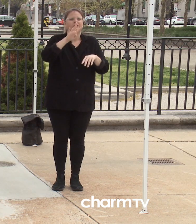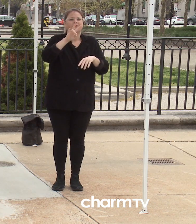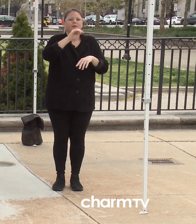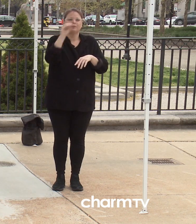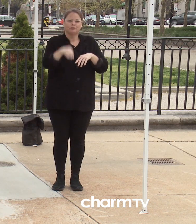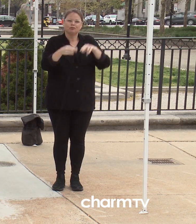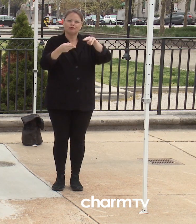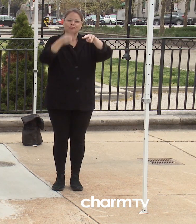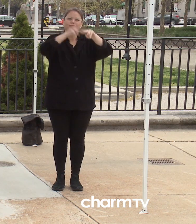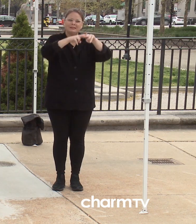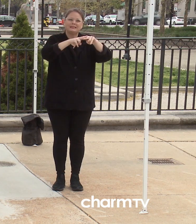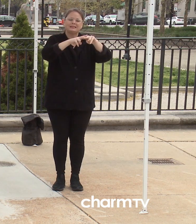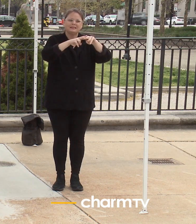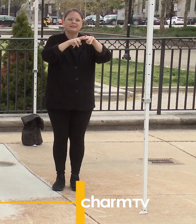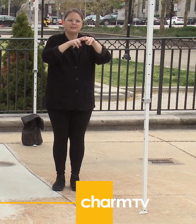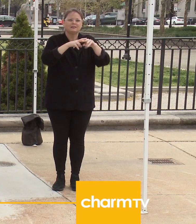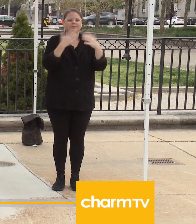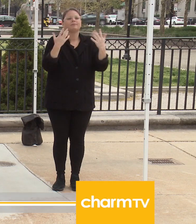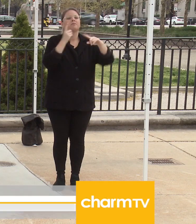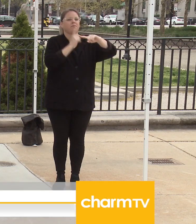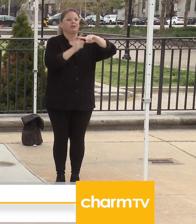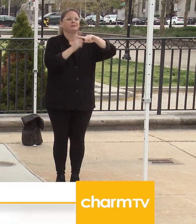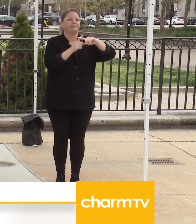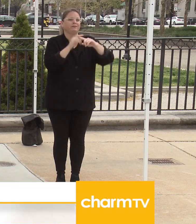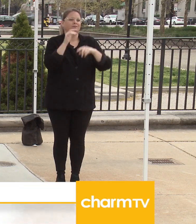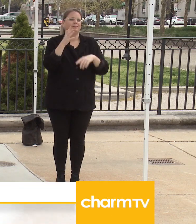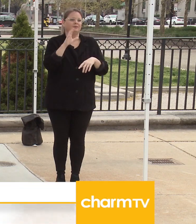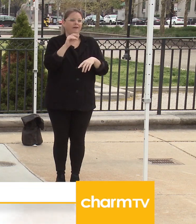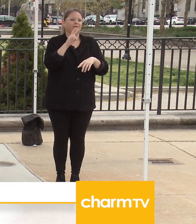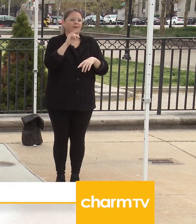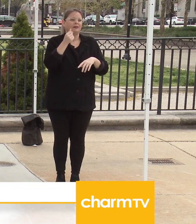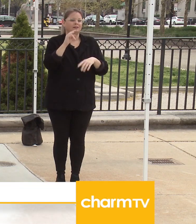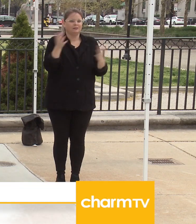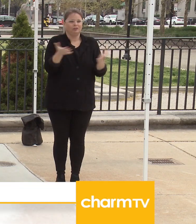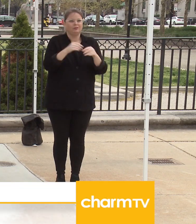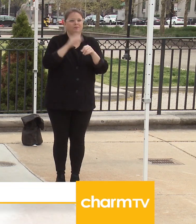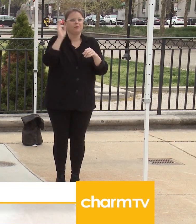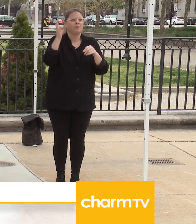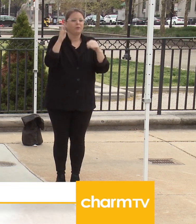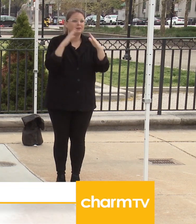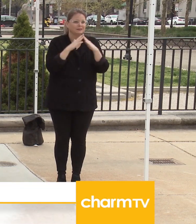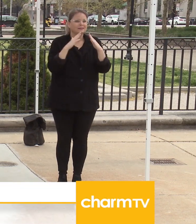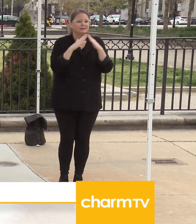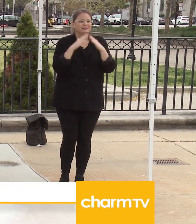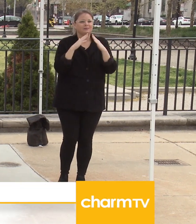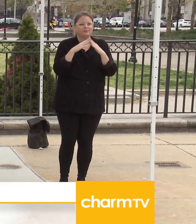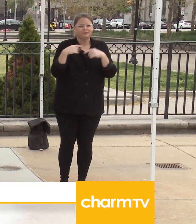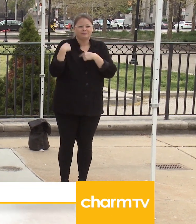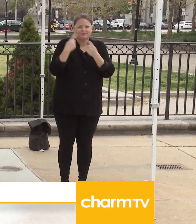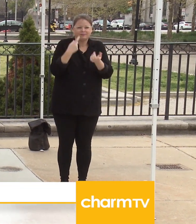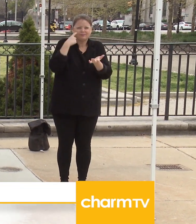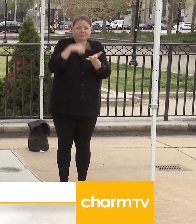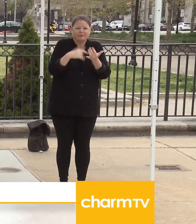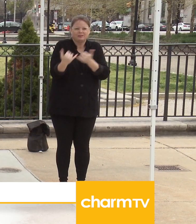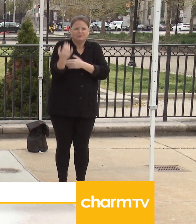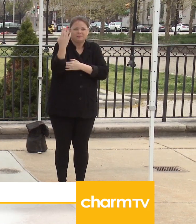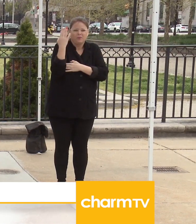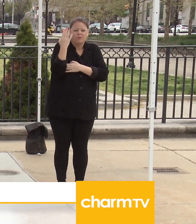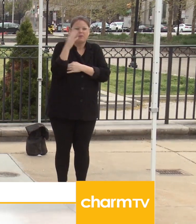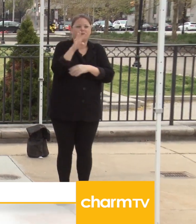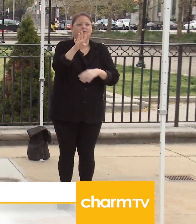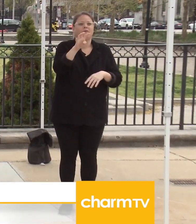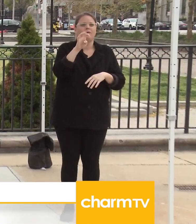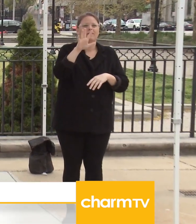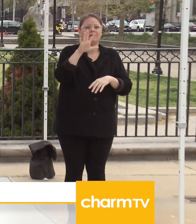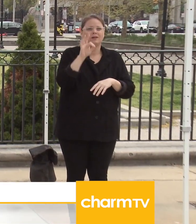COVID-19 cases here in Baltimore City. As of this morning, the city has 459 reported cases,